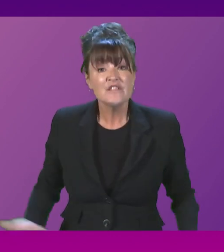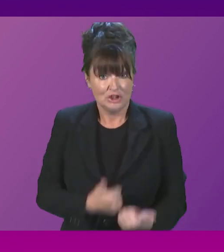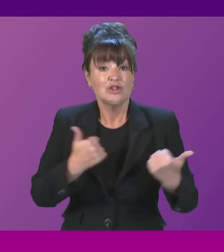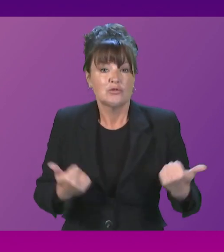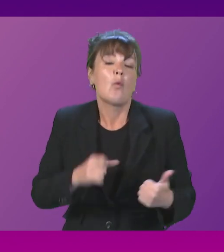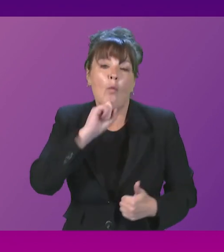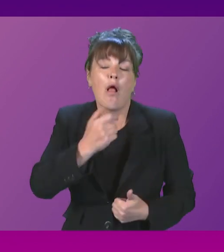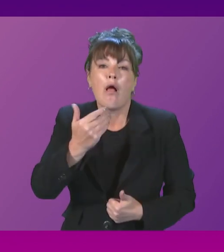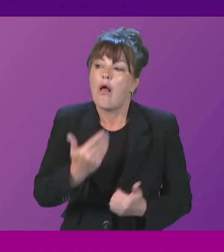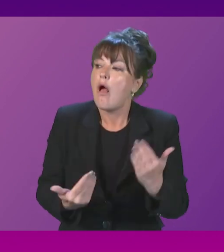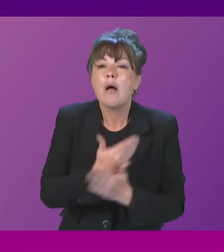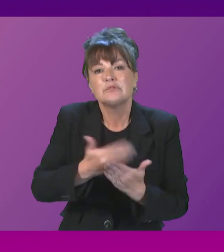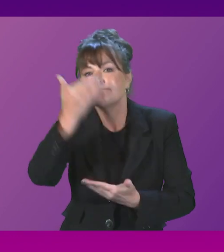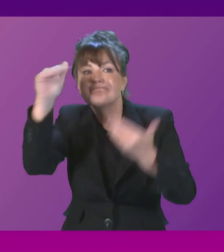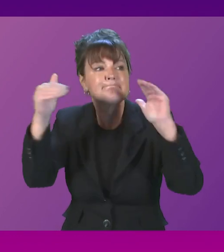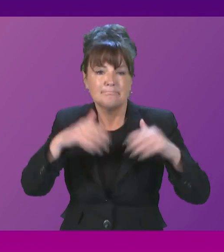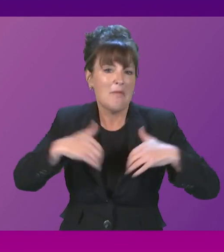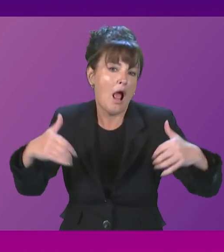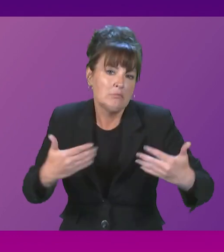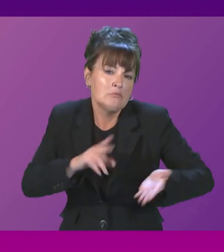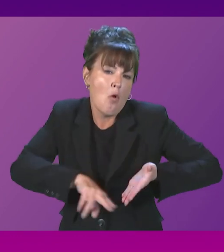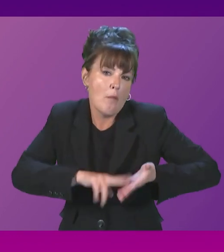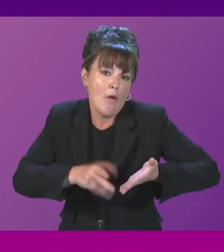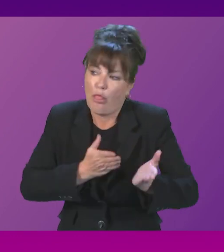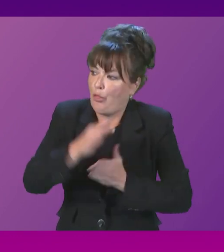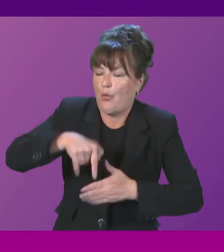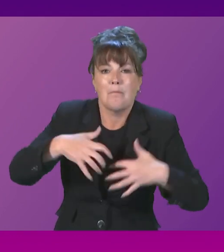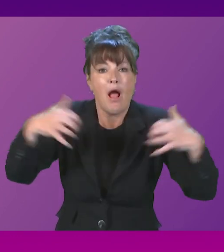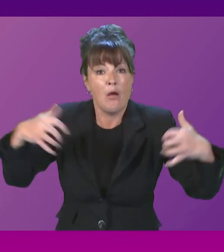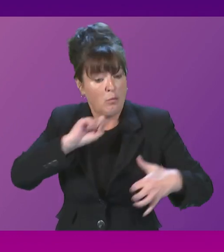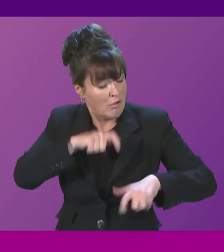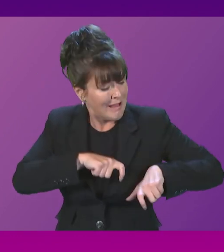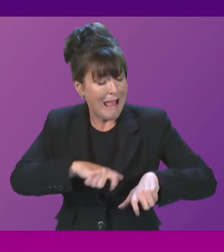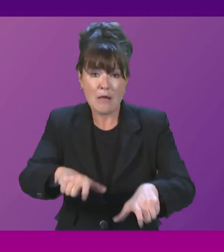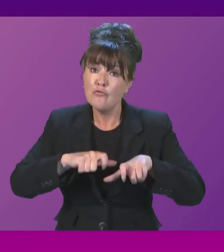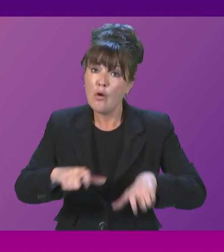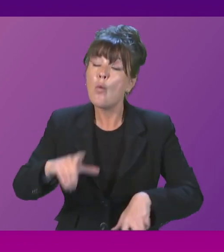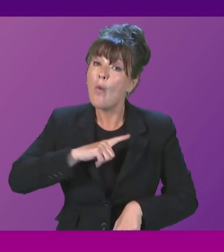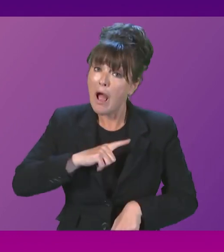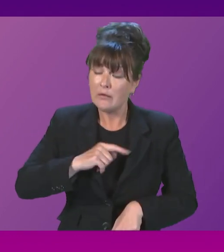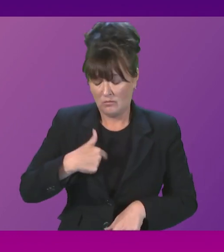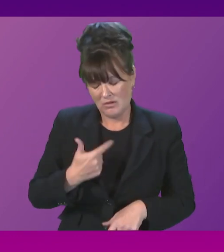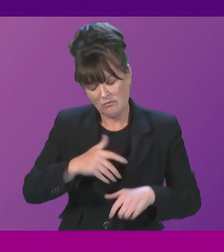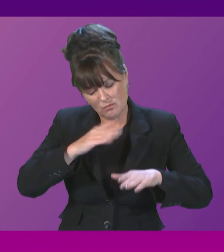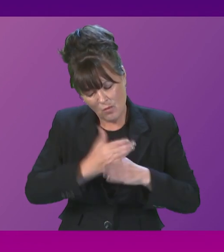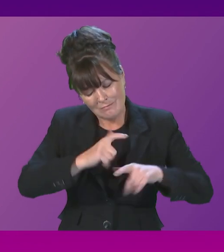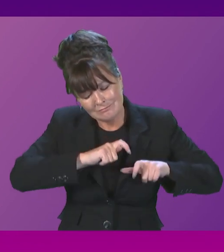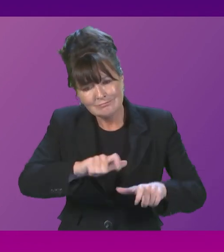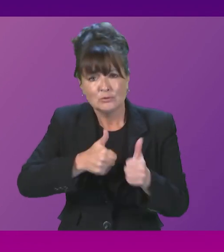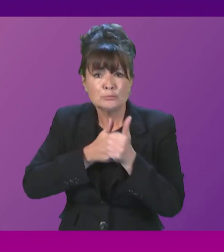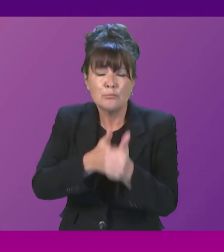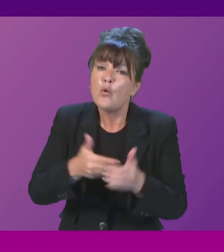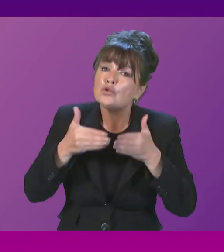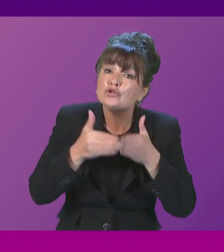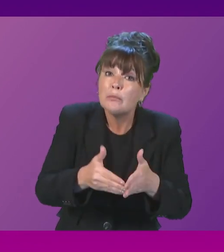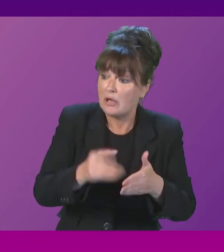we will update Parliament in the normal way. That is what we will continue to do as we work to continue to support the shipyard, to